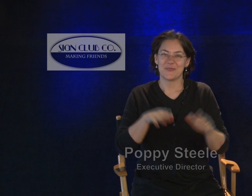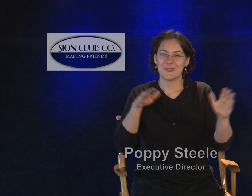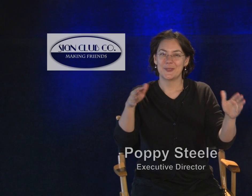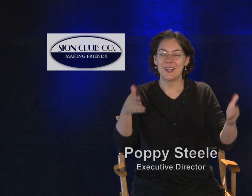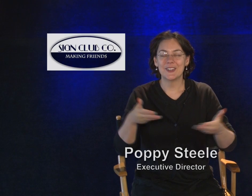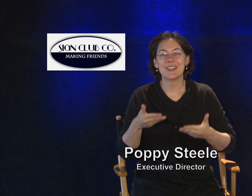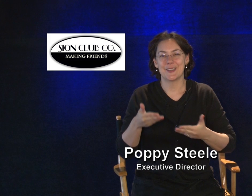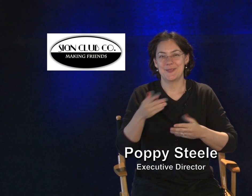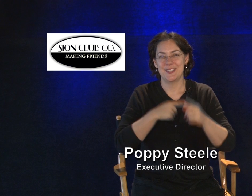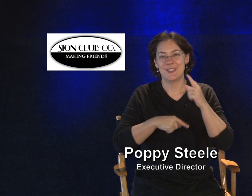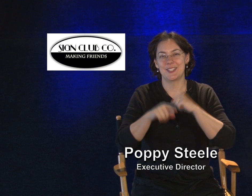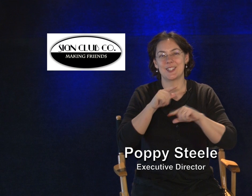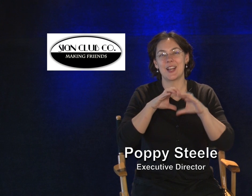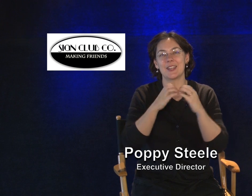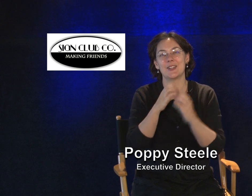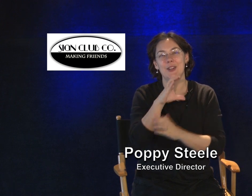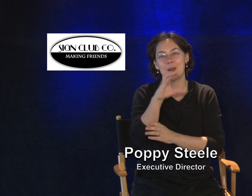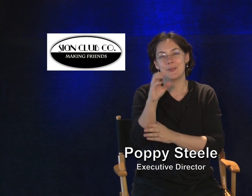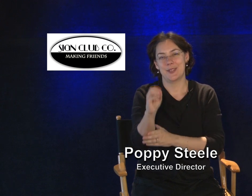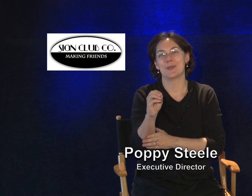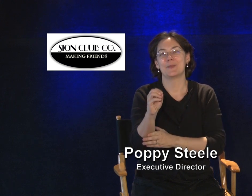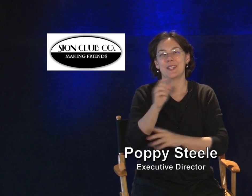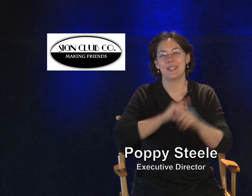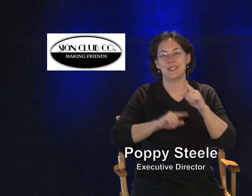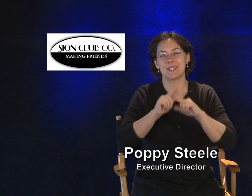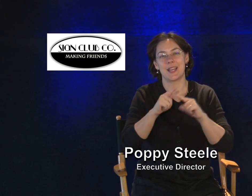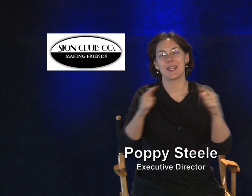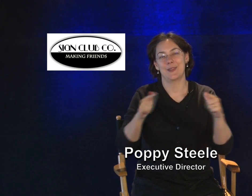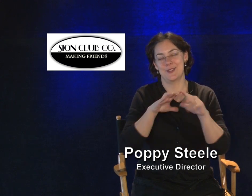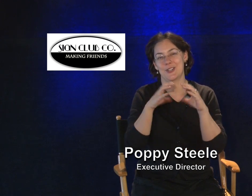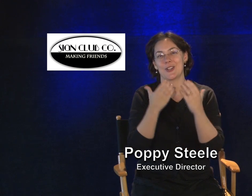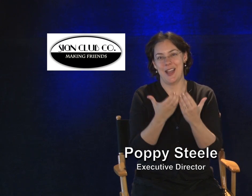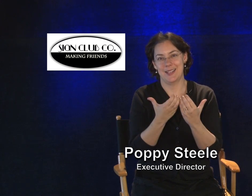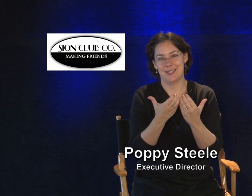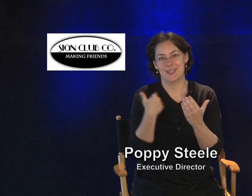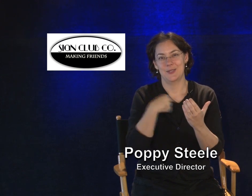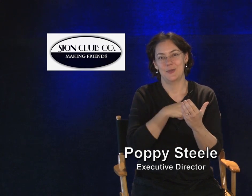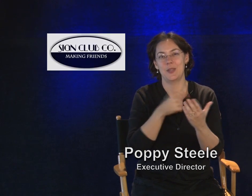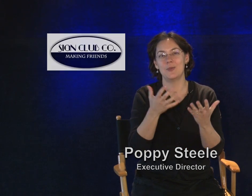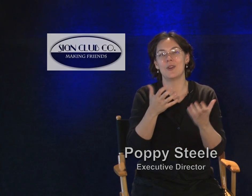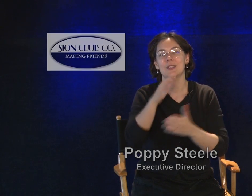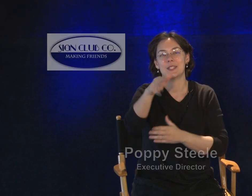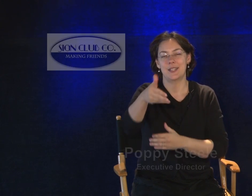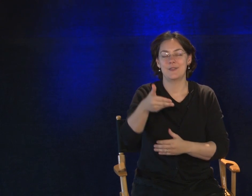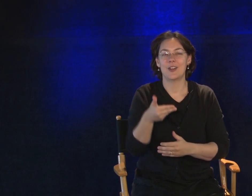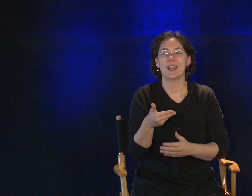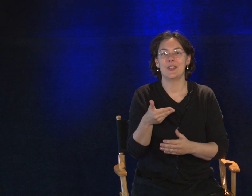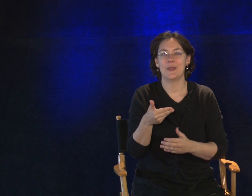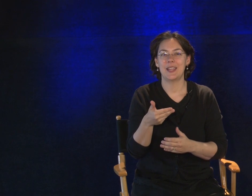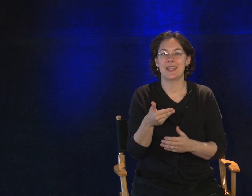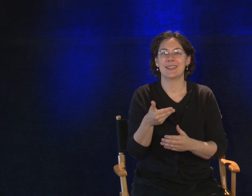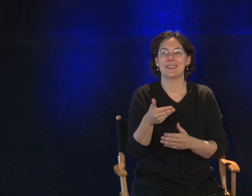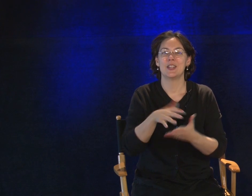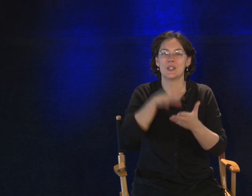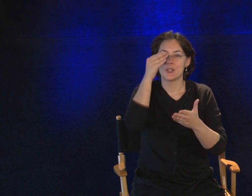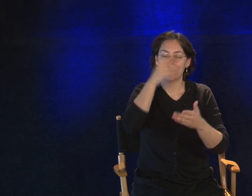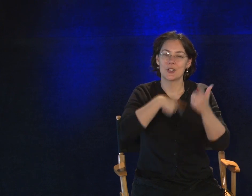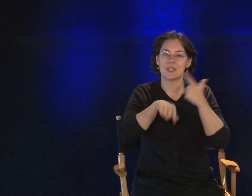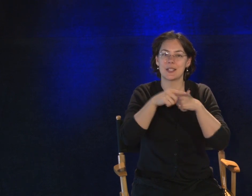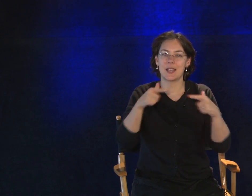Welcome to the Sign Club Company Sign Language class. We want to invite you in to learn sign